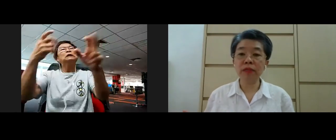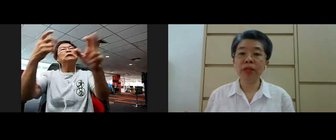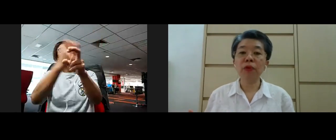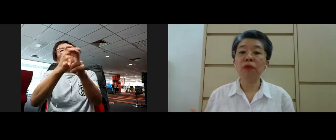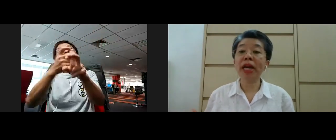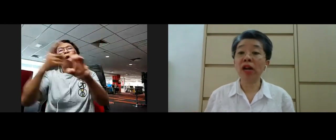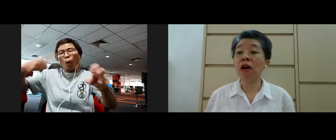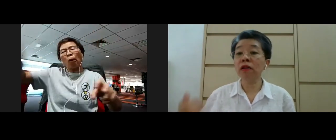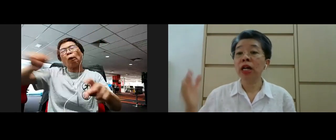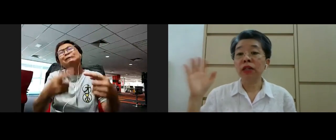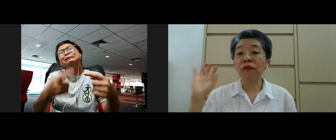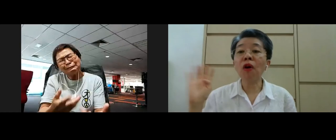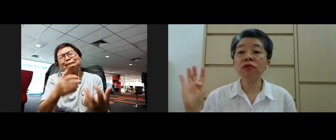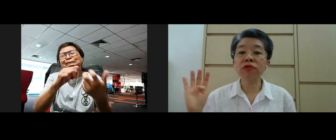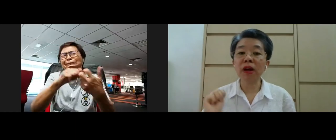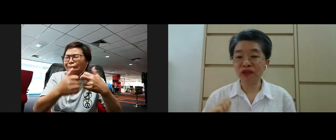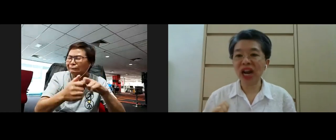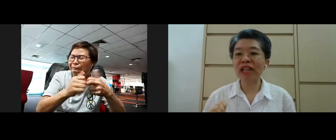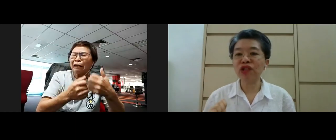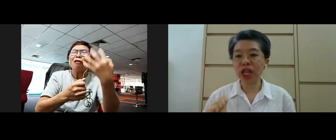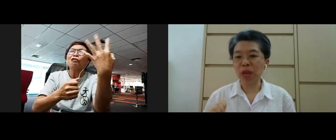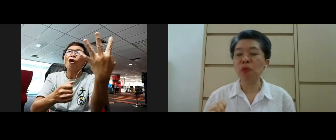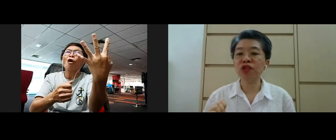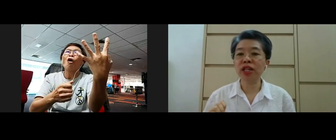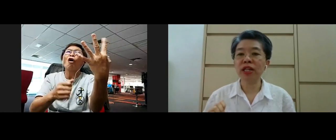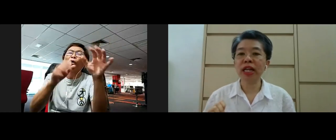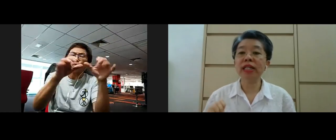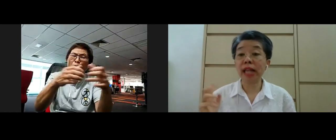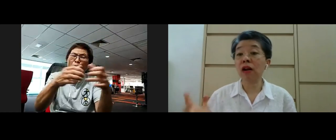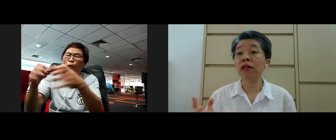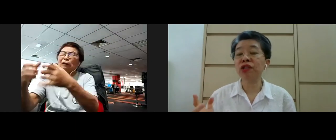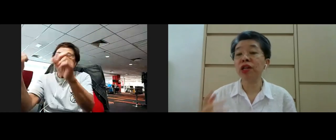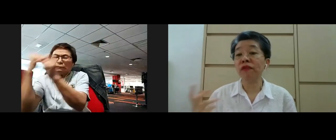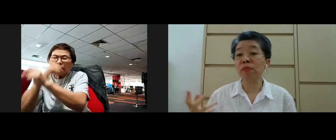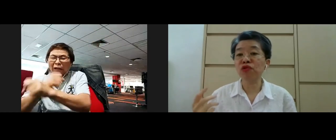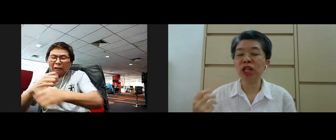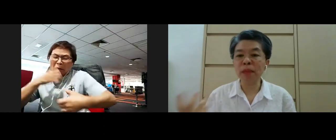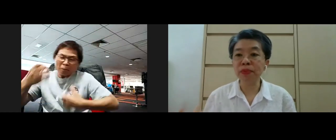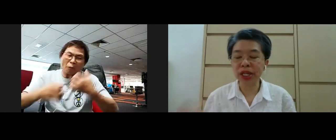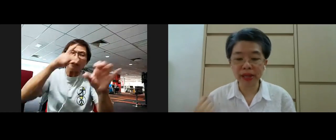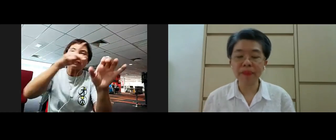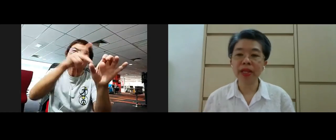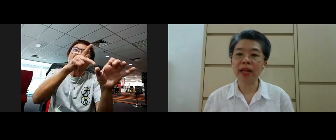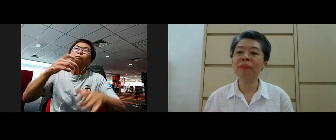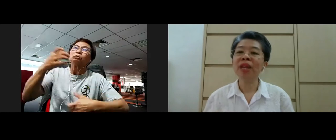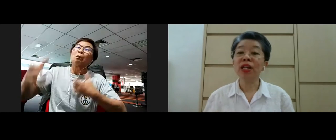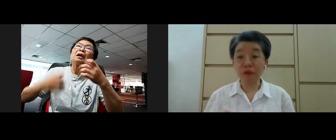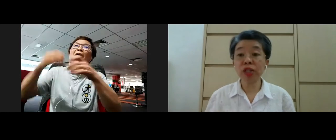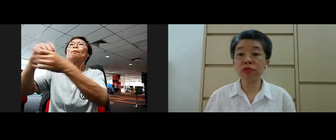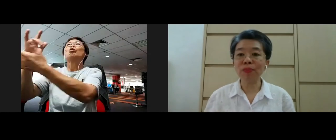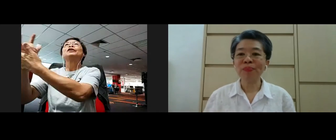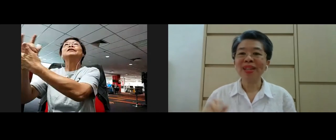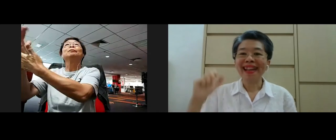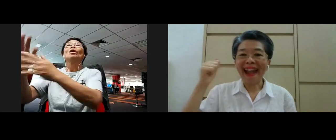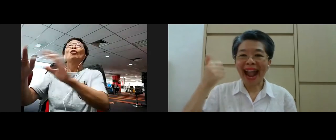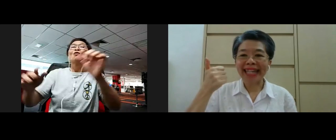struggle with what I call the four group of challenging emotion in the psychology of emotion in Buddhism yeah the